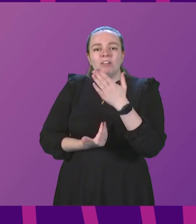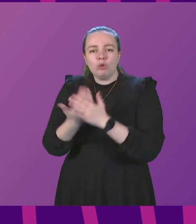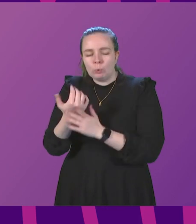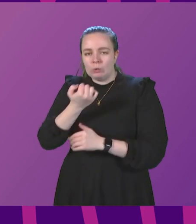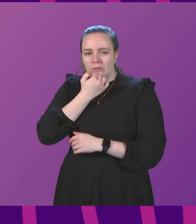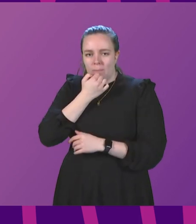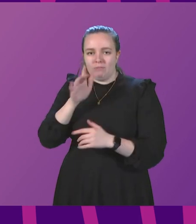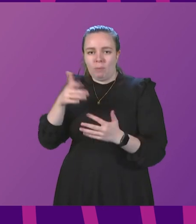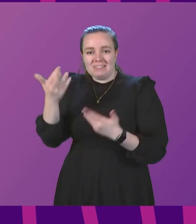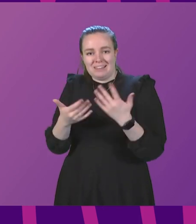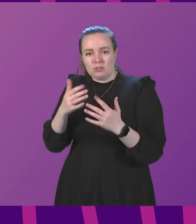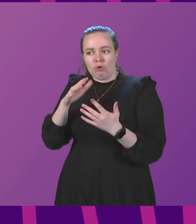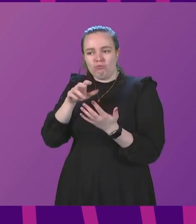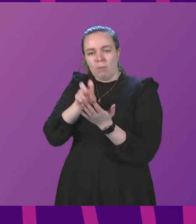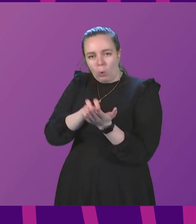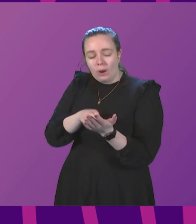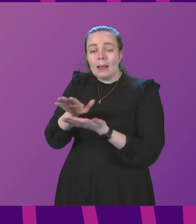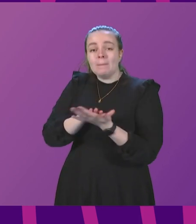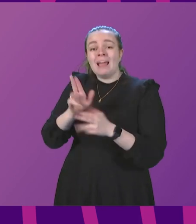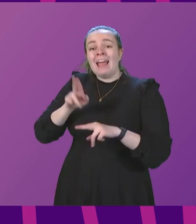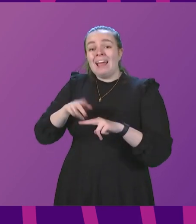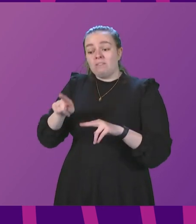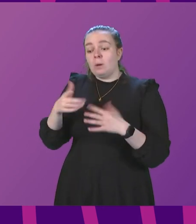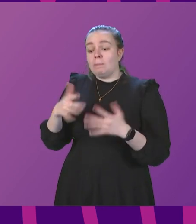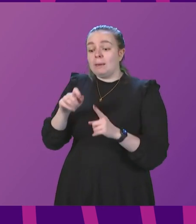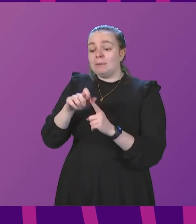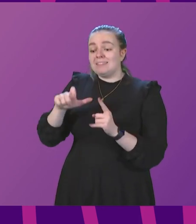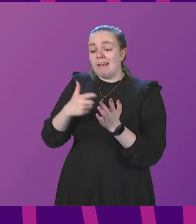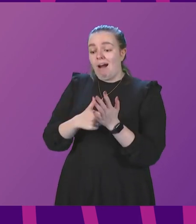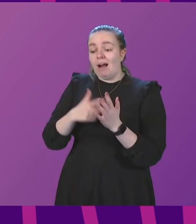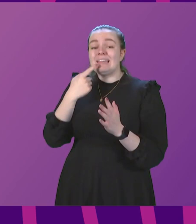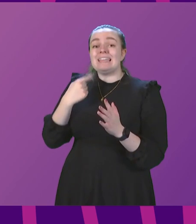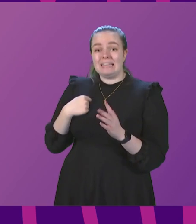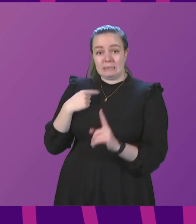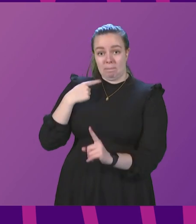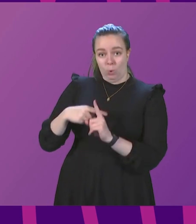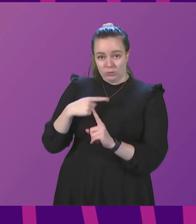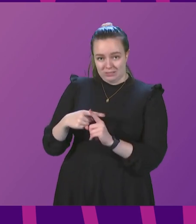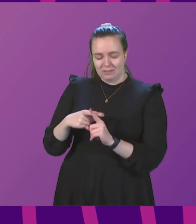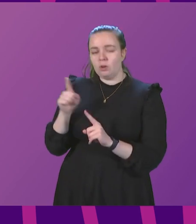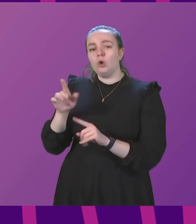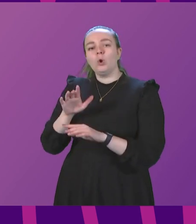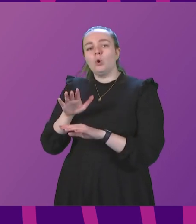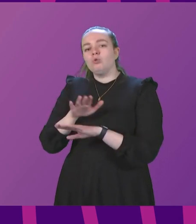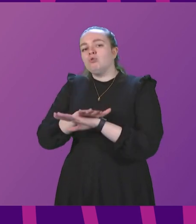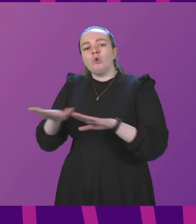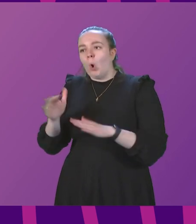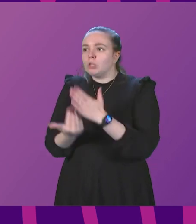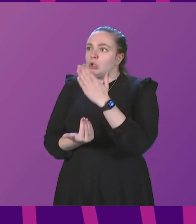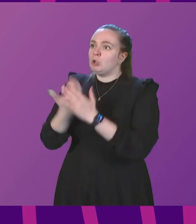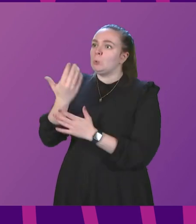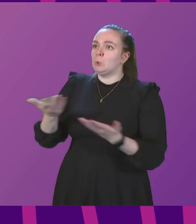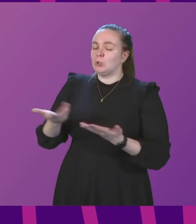statistical reports. So, for example, if you received a positive PCR result yesterday, you will not be included as one of the new cases reported today